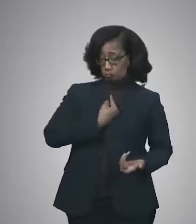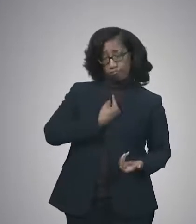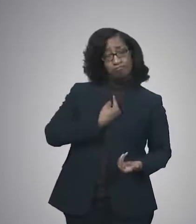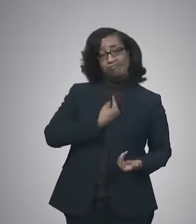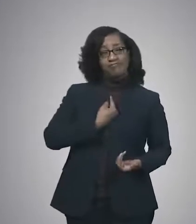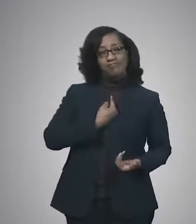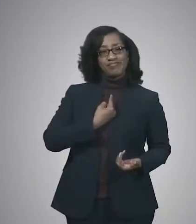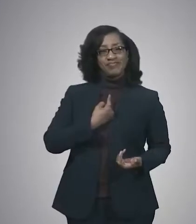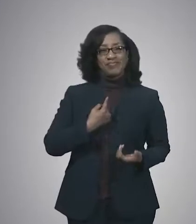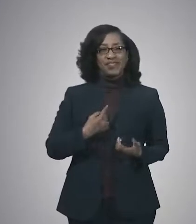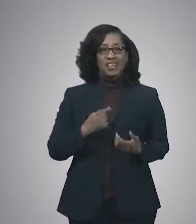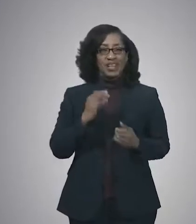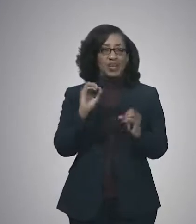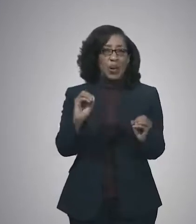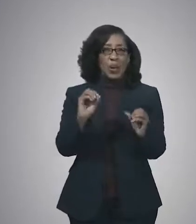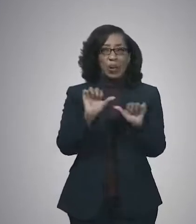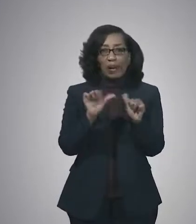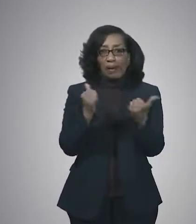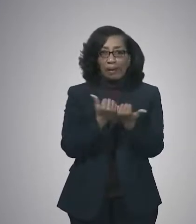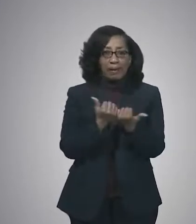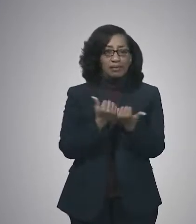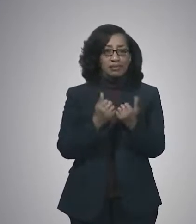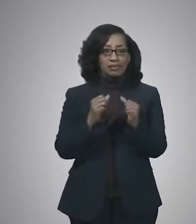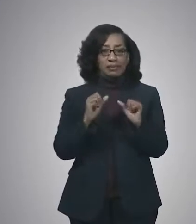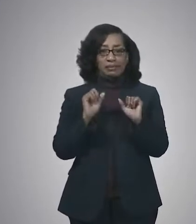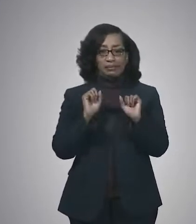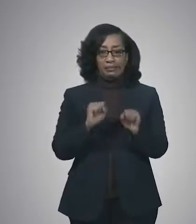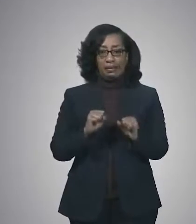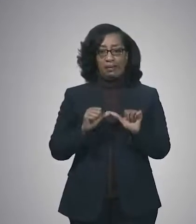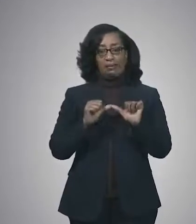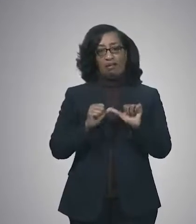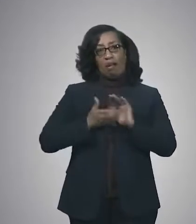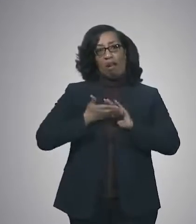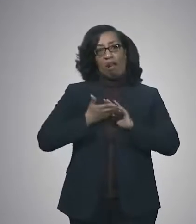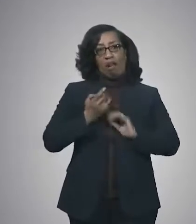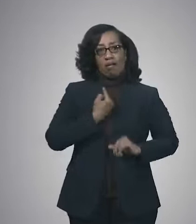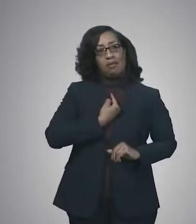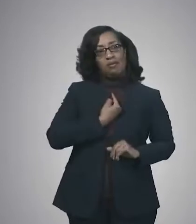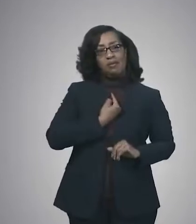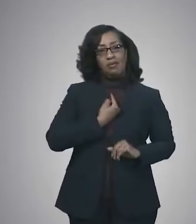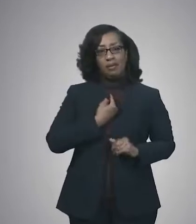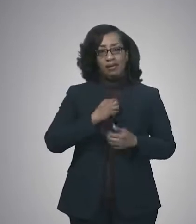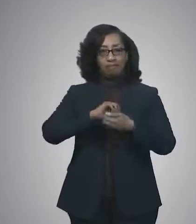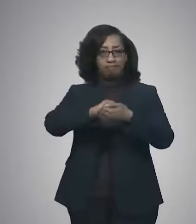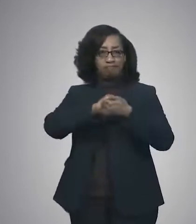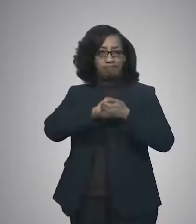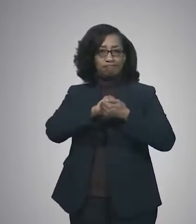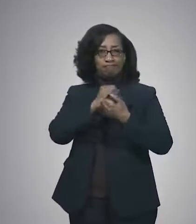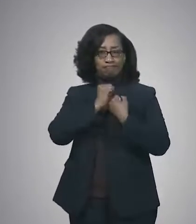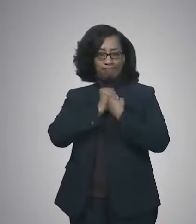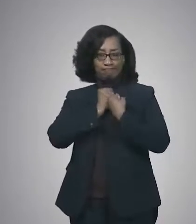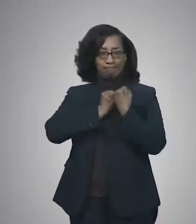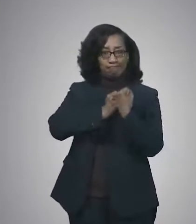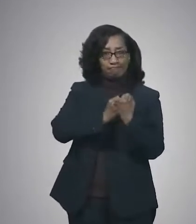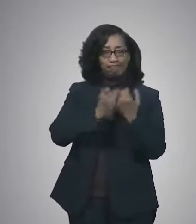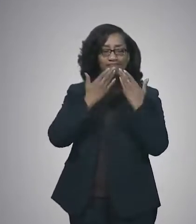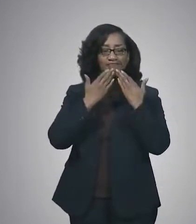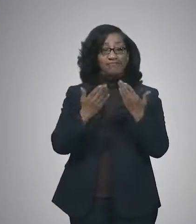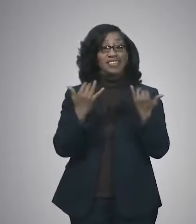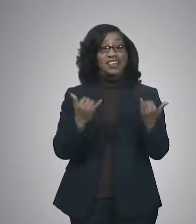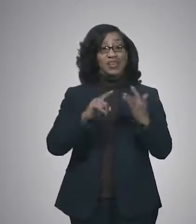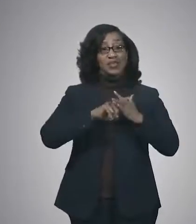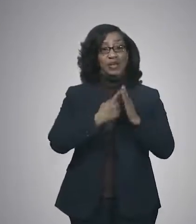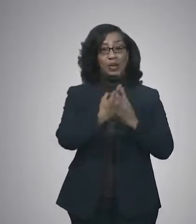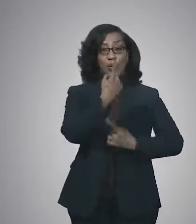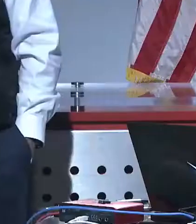one agency or entity can make sure that we continue to protect the health of Shelby County residents. And with that, I will start